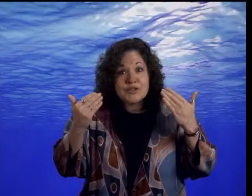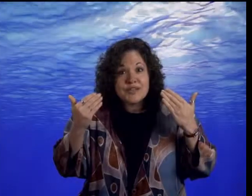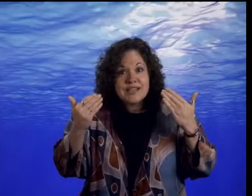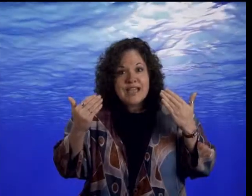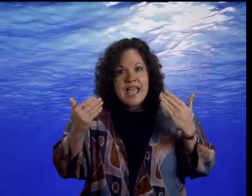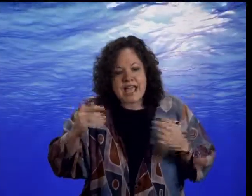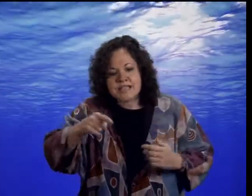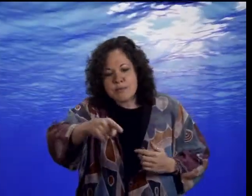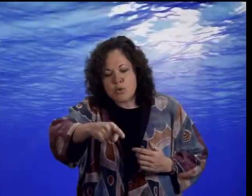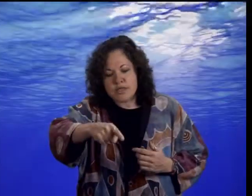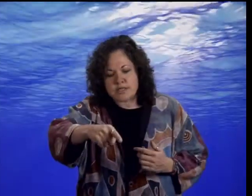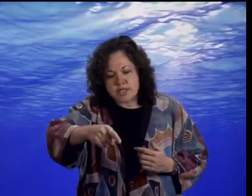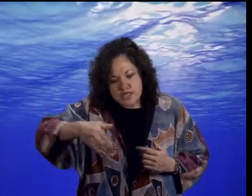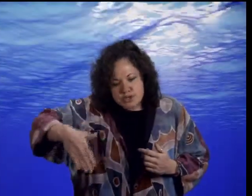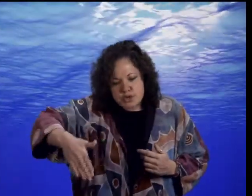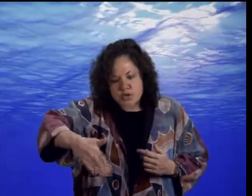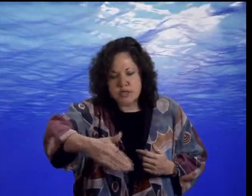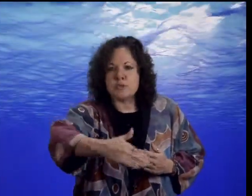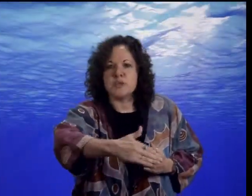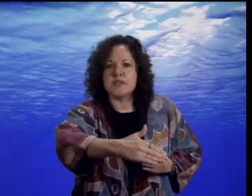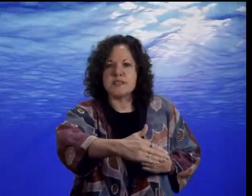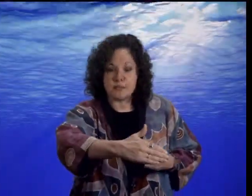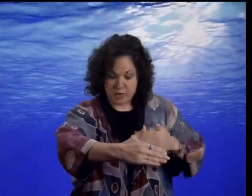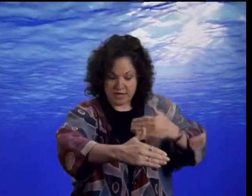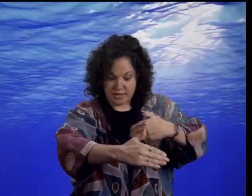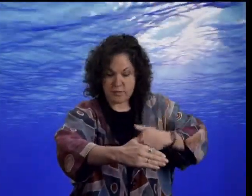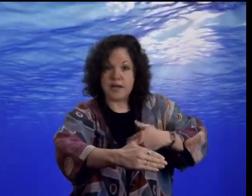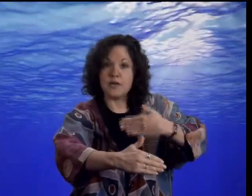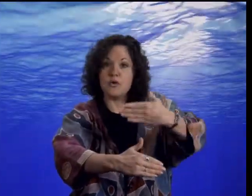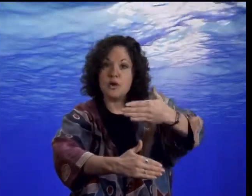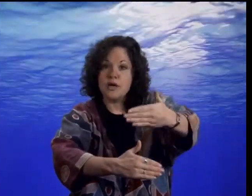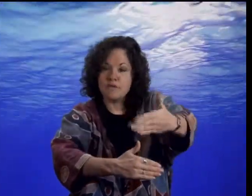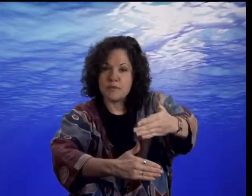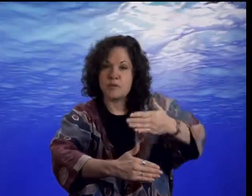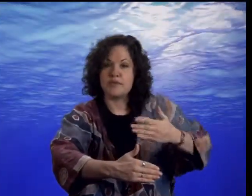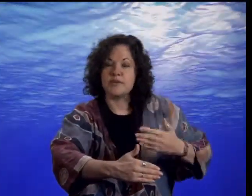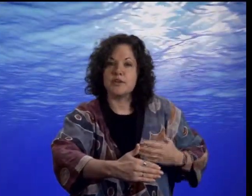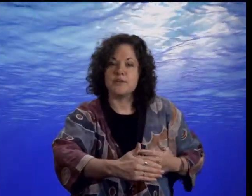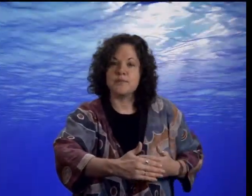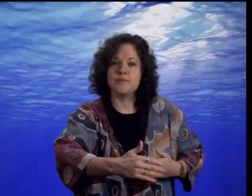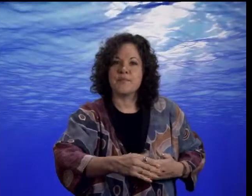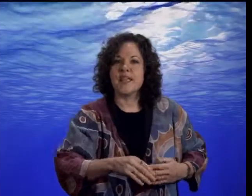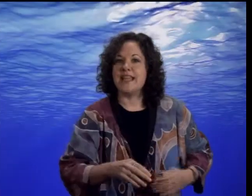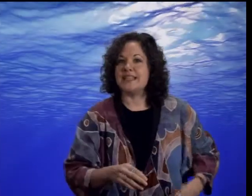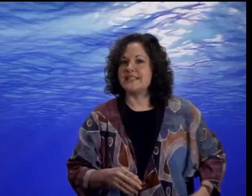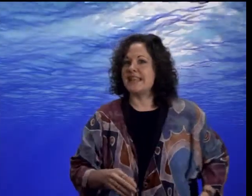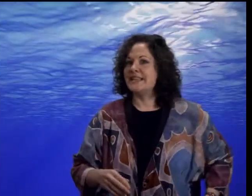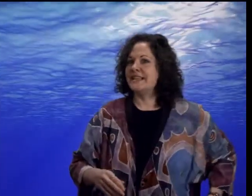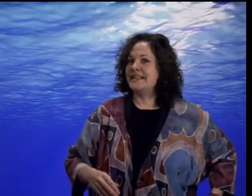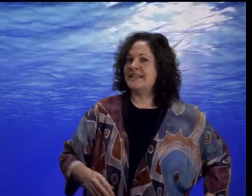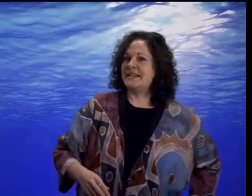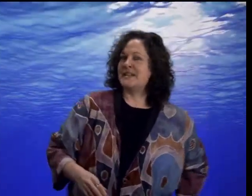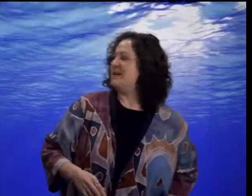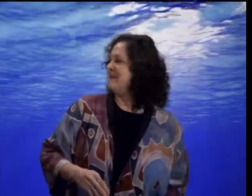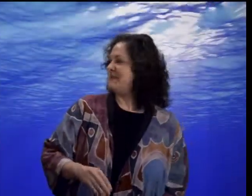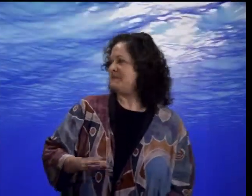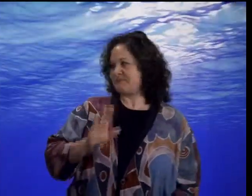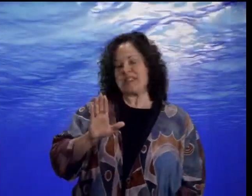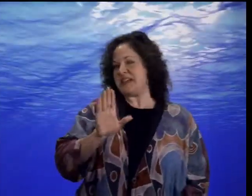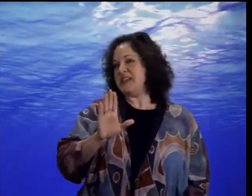as he pointed to the tree root that separated the puddle from the river. And he said, it